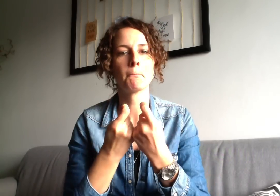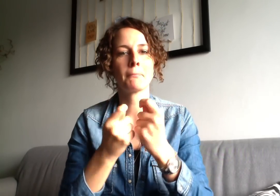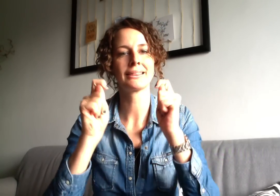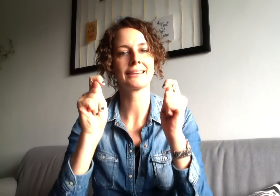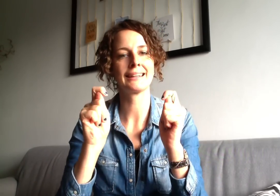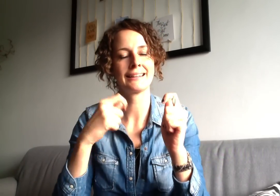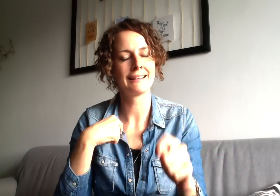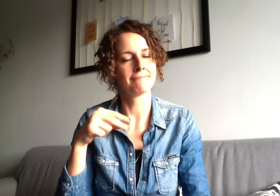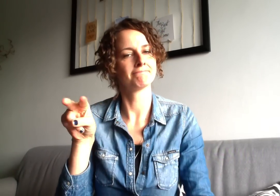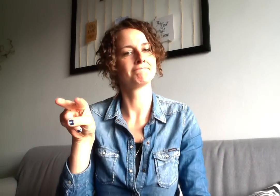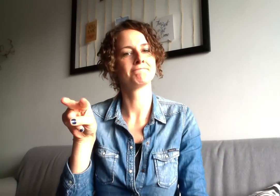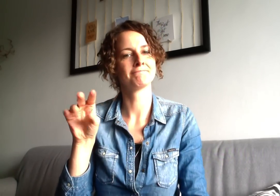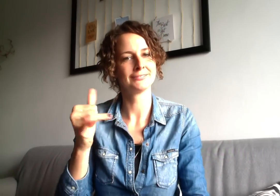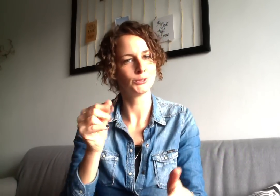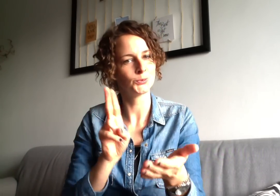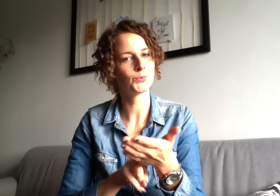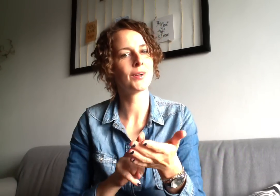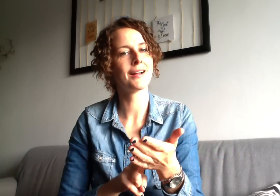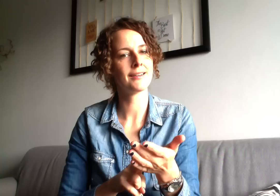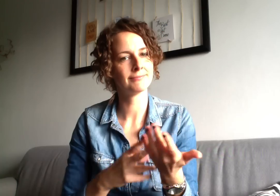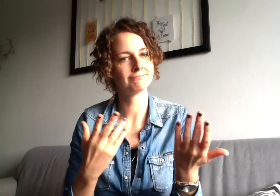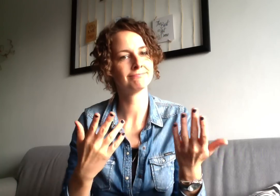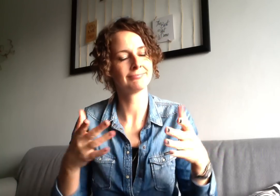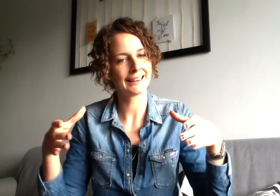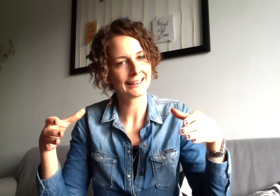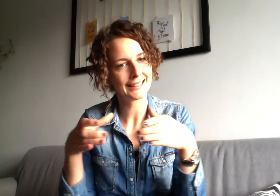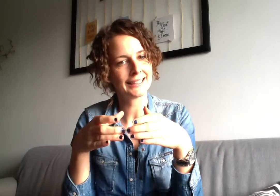... ... It's going to